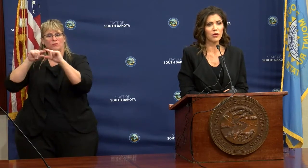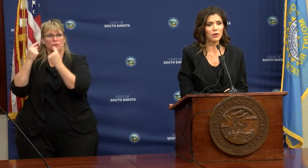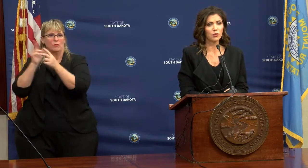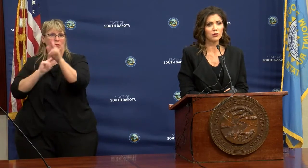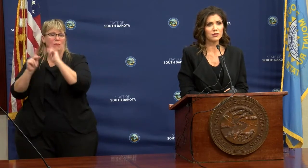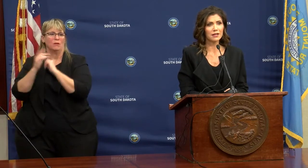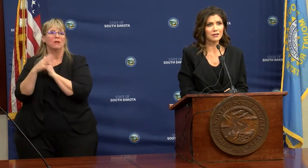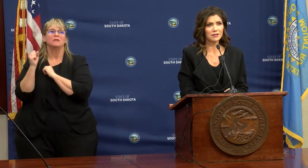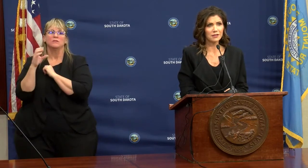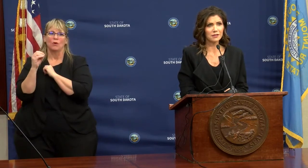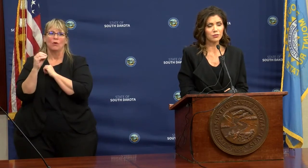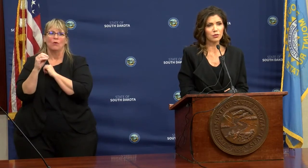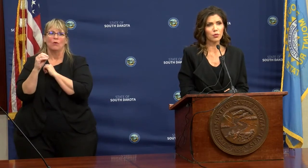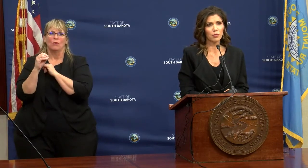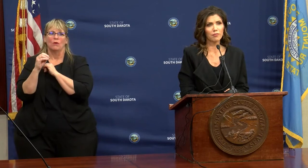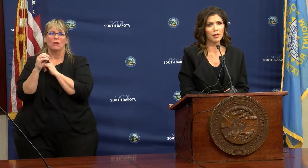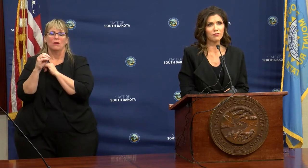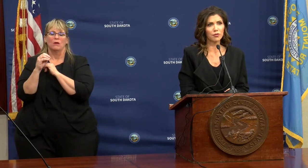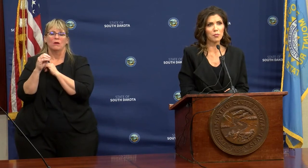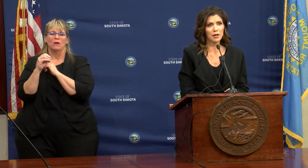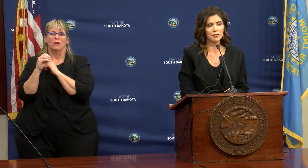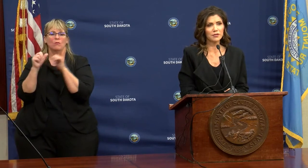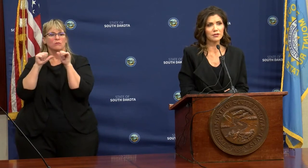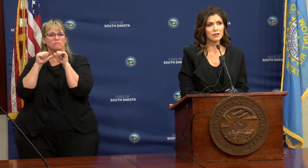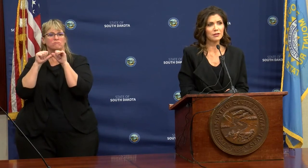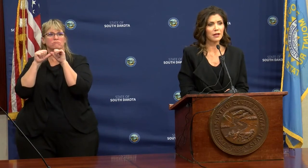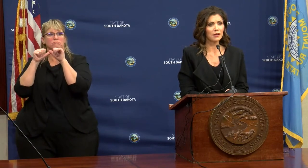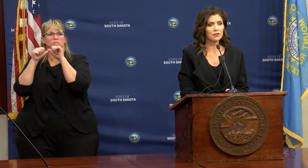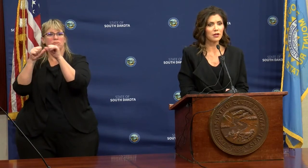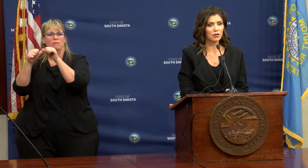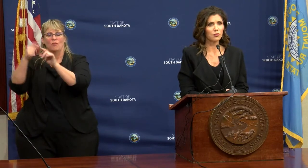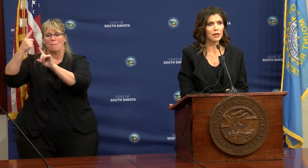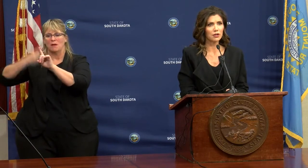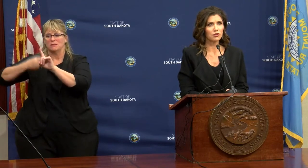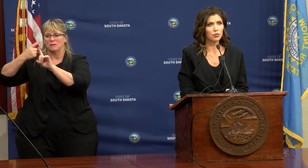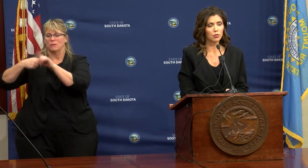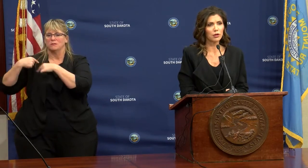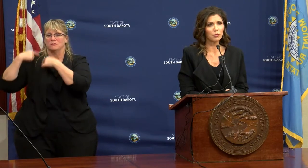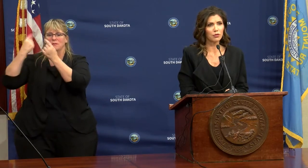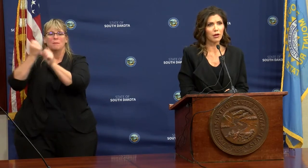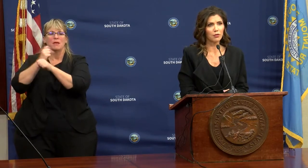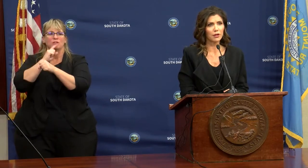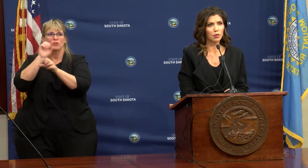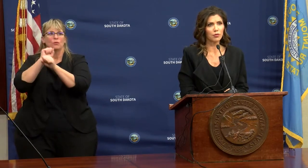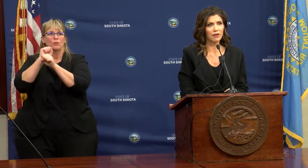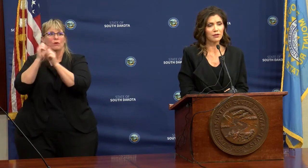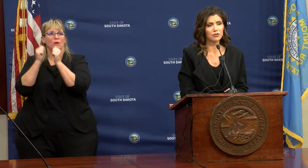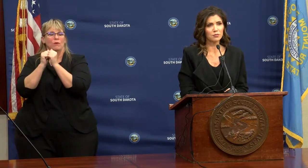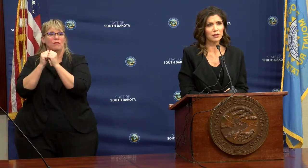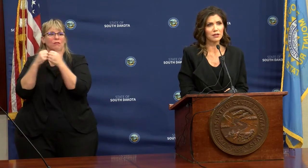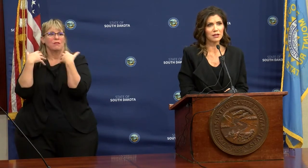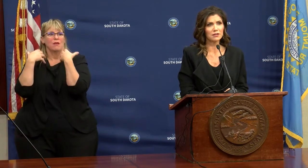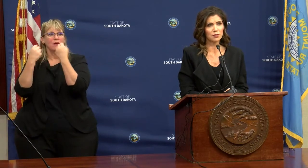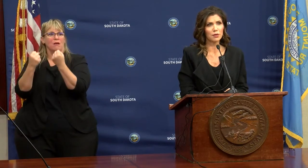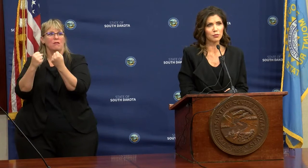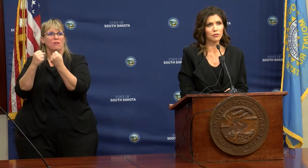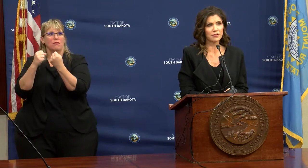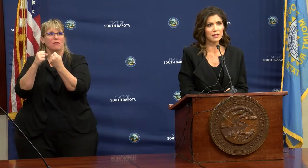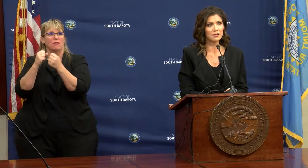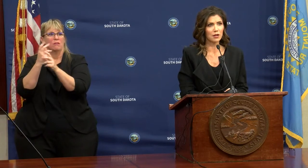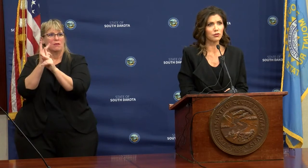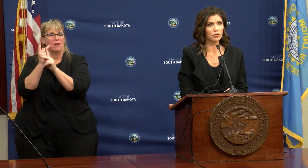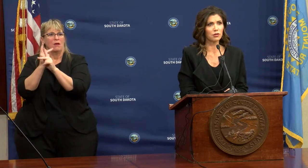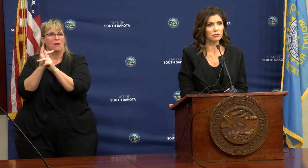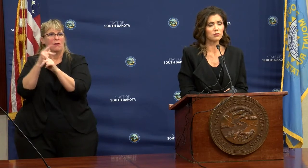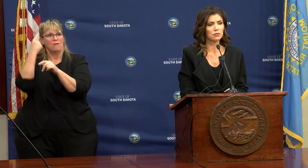So we are staying consistent with where we've been for months and making sure we're working with our health care providers to meet the needs of the people